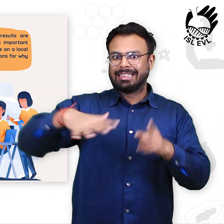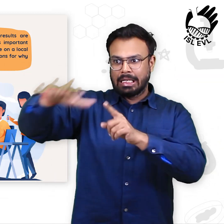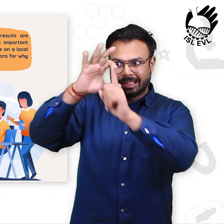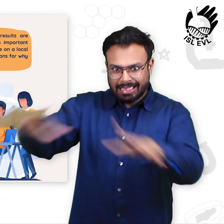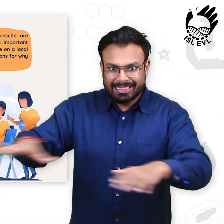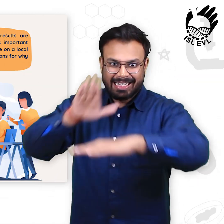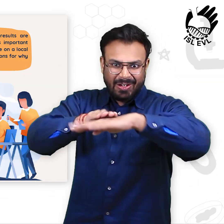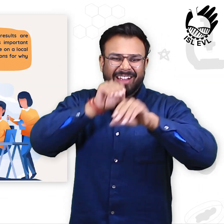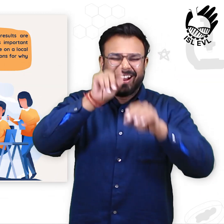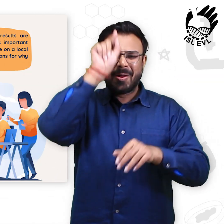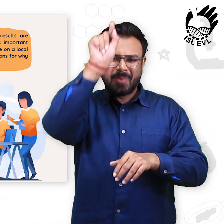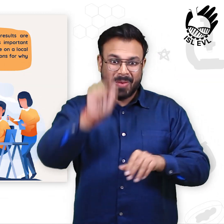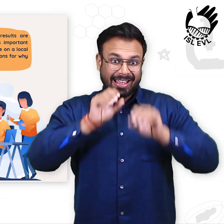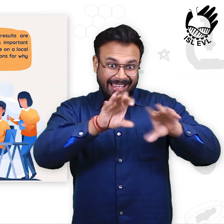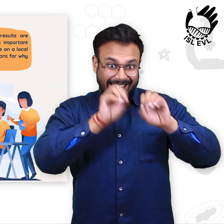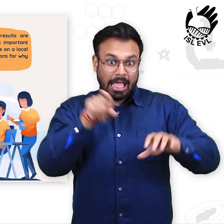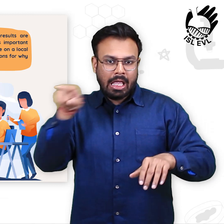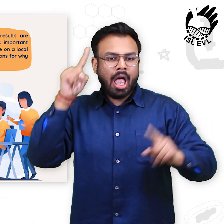burden.